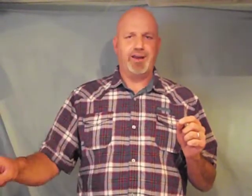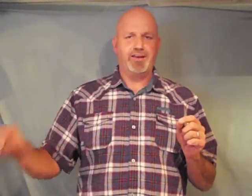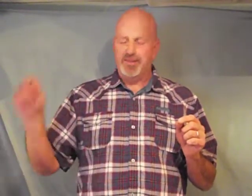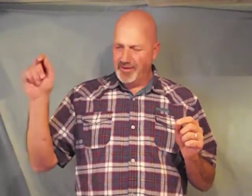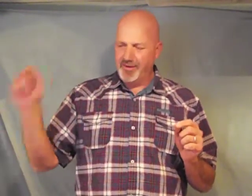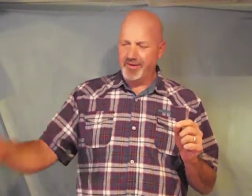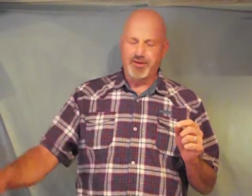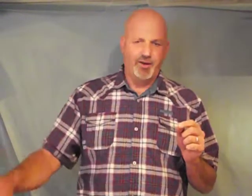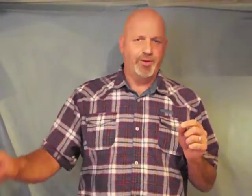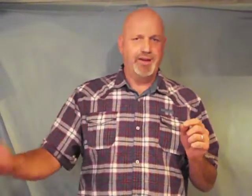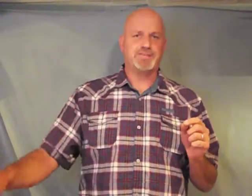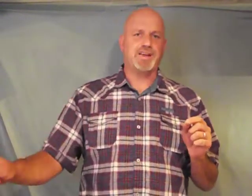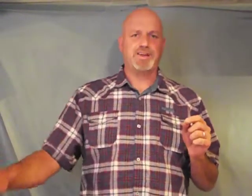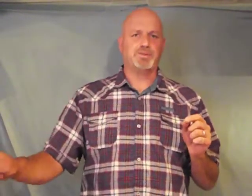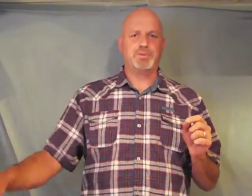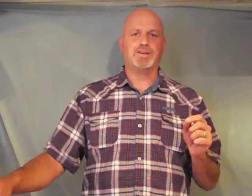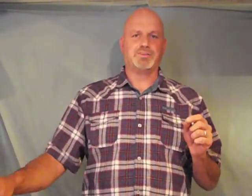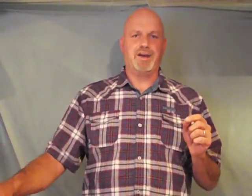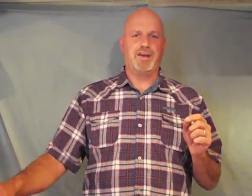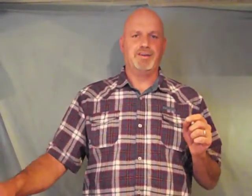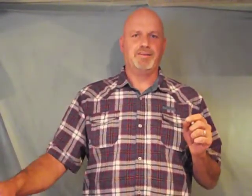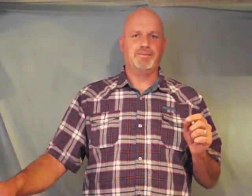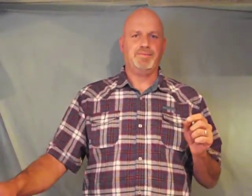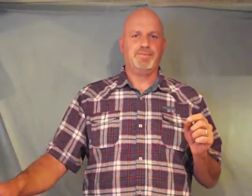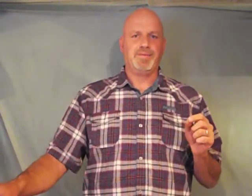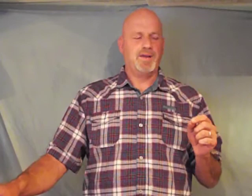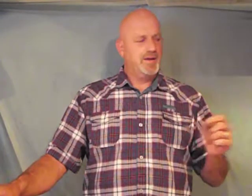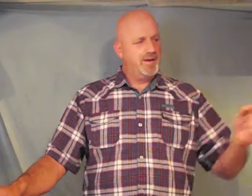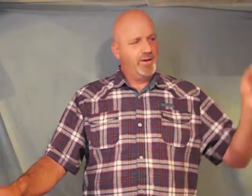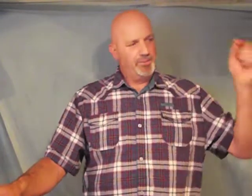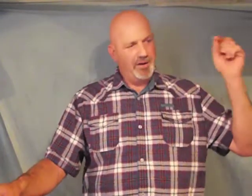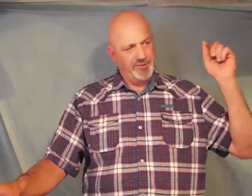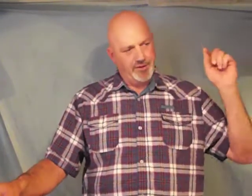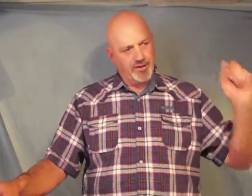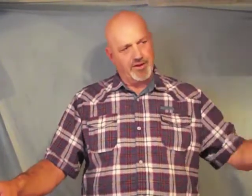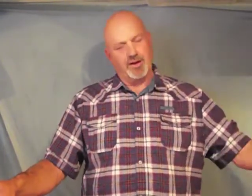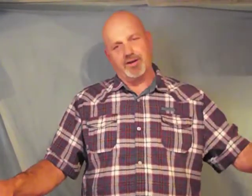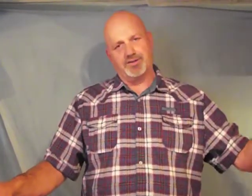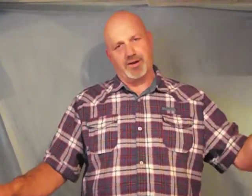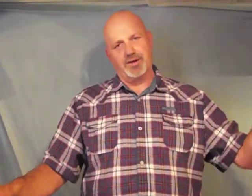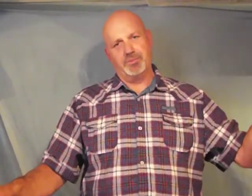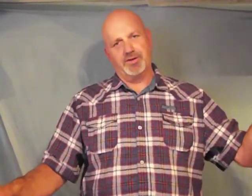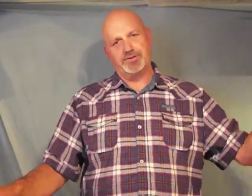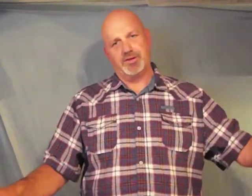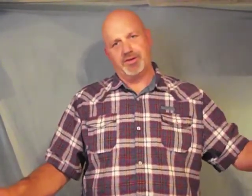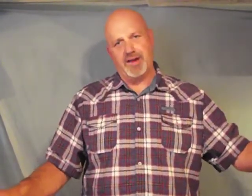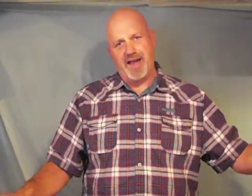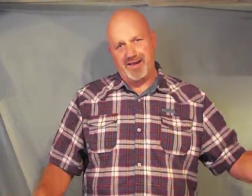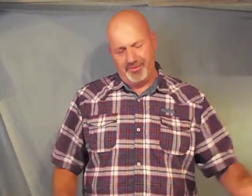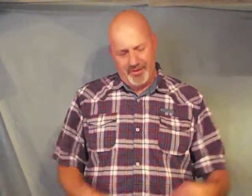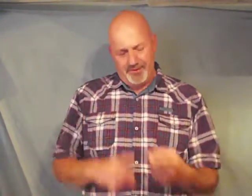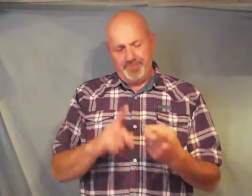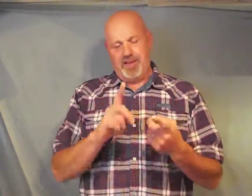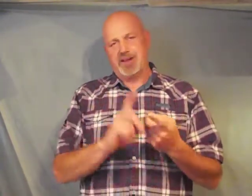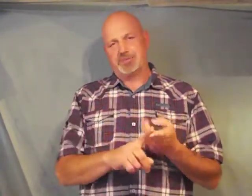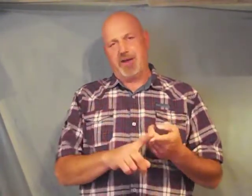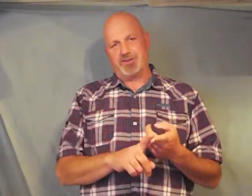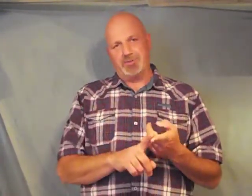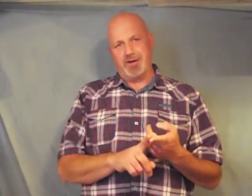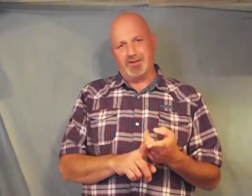there are no ifs ands or buts about it but if you're gonna turn him loose in your life expect your marriage